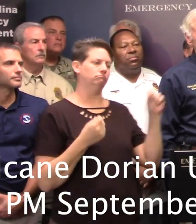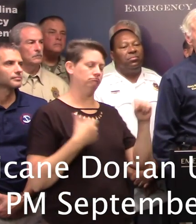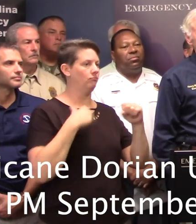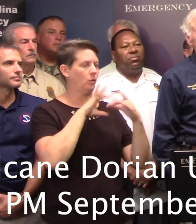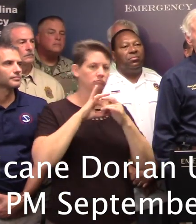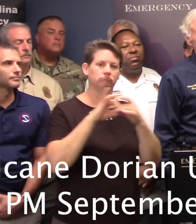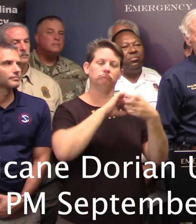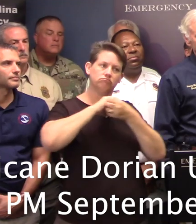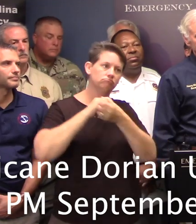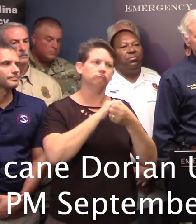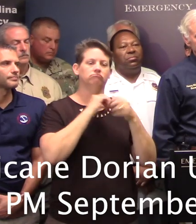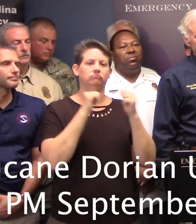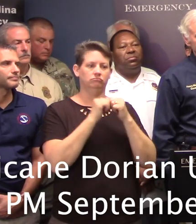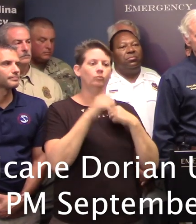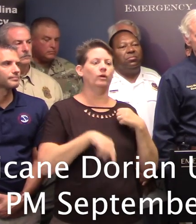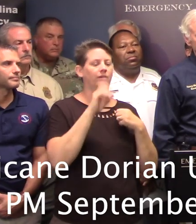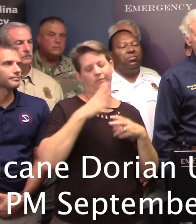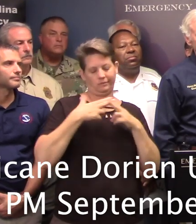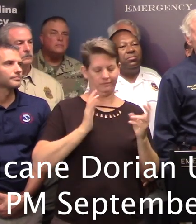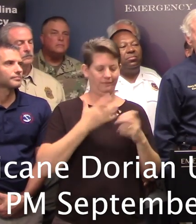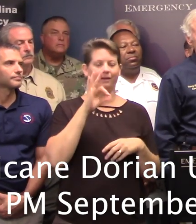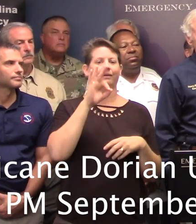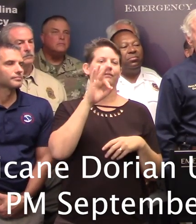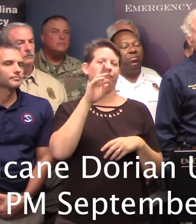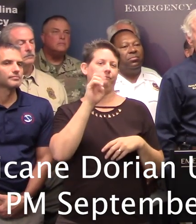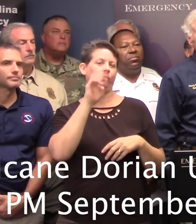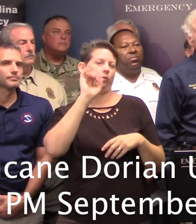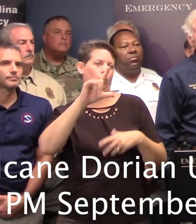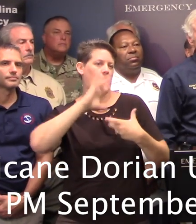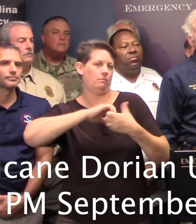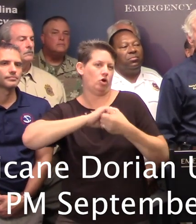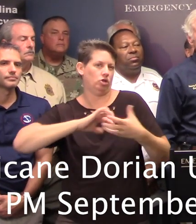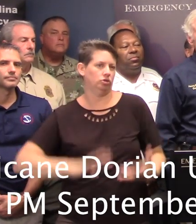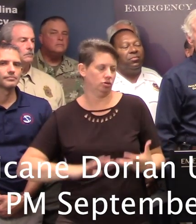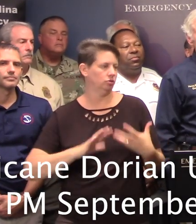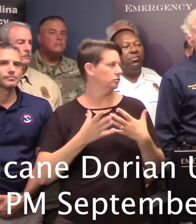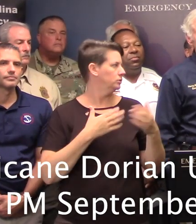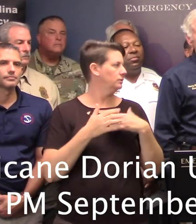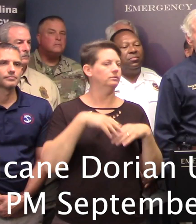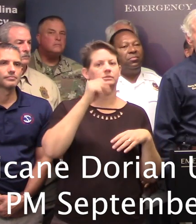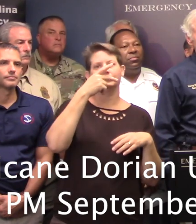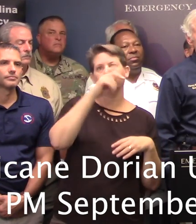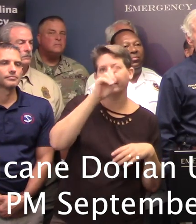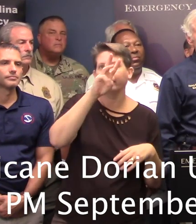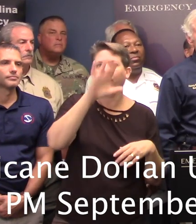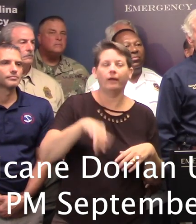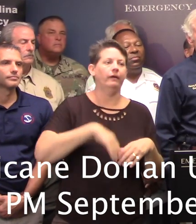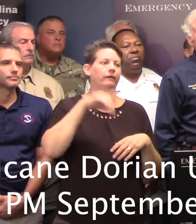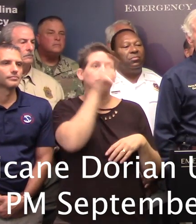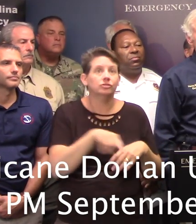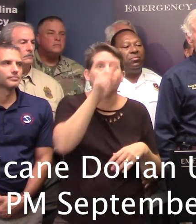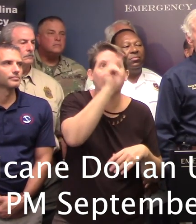coordination with the, we call them our fuel partners, and whether it's Speedway, Circle K, we